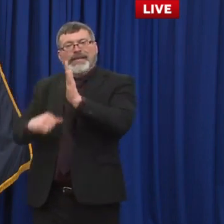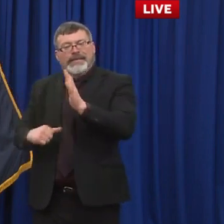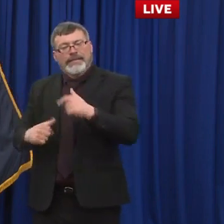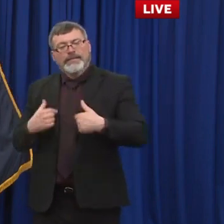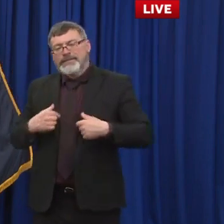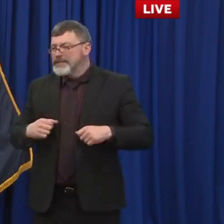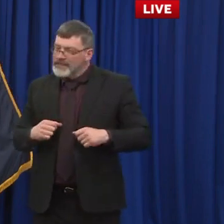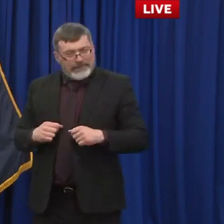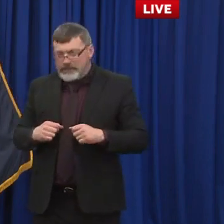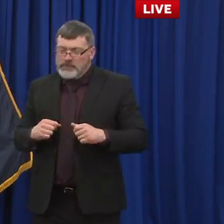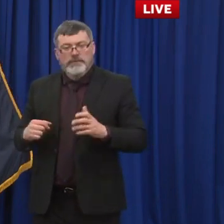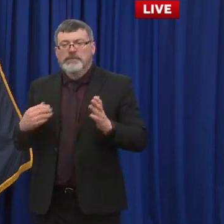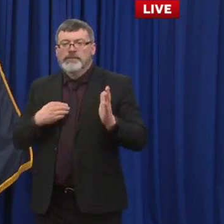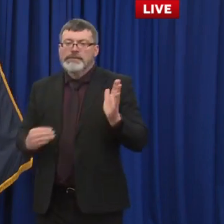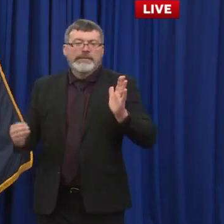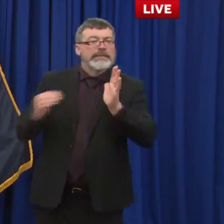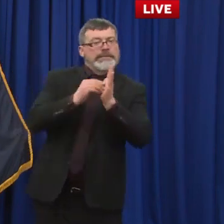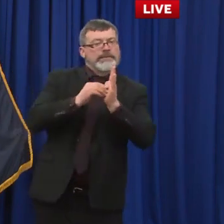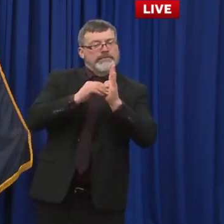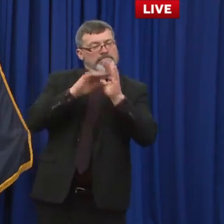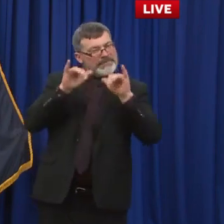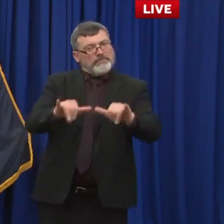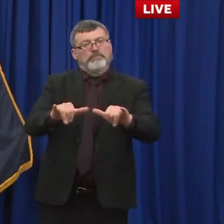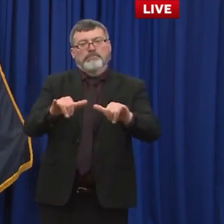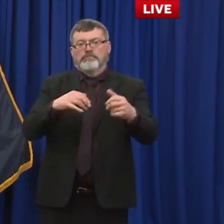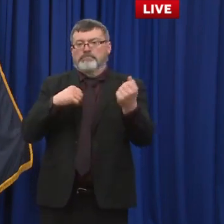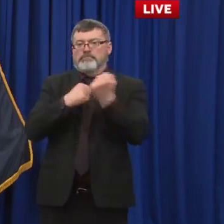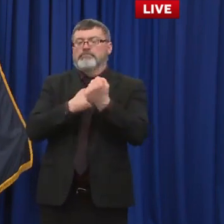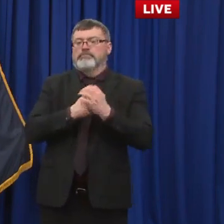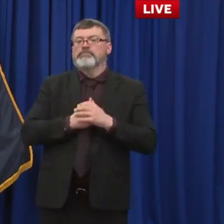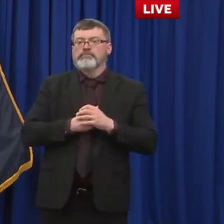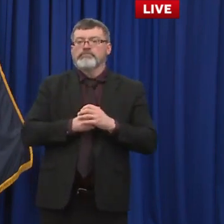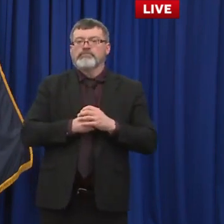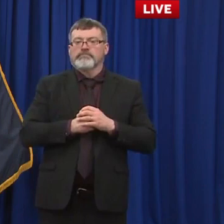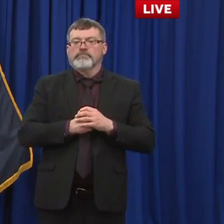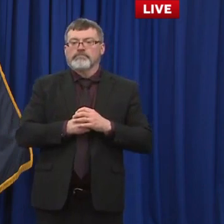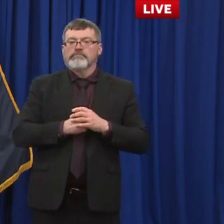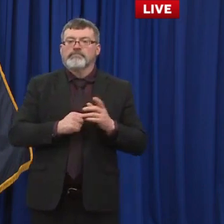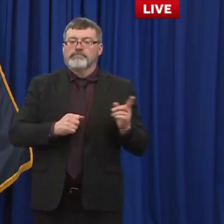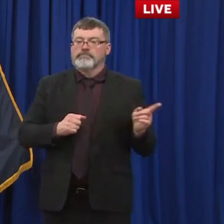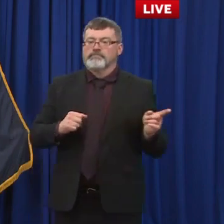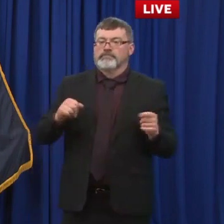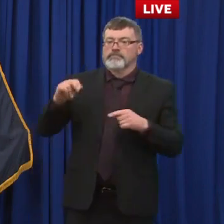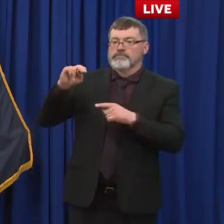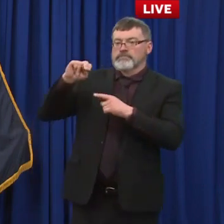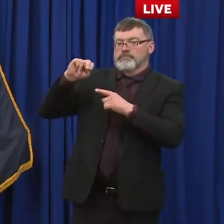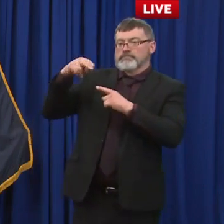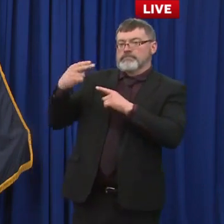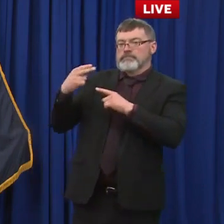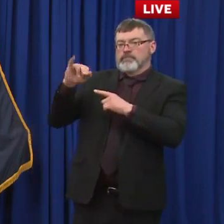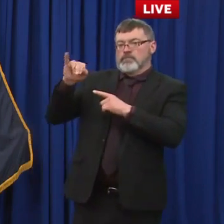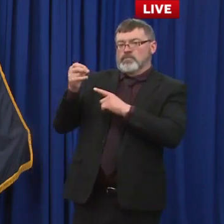comes from michael graham with the new hampshire journal michael please go please go ahead with your question